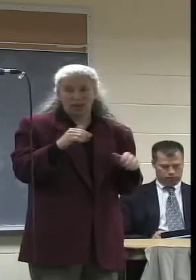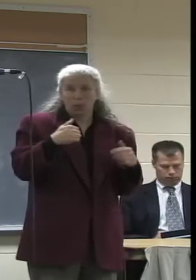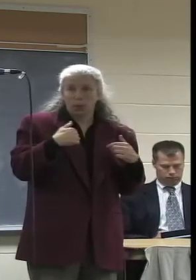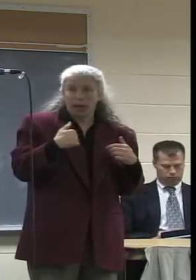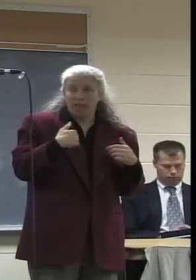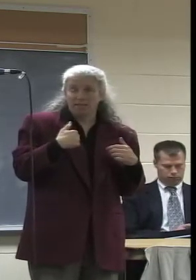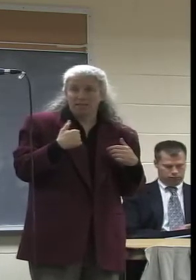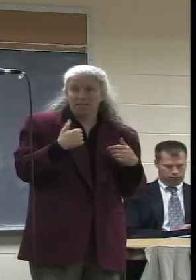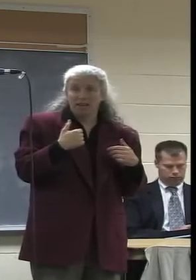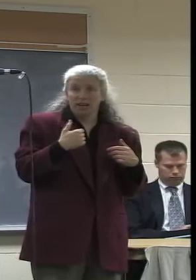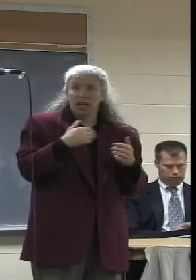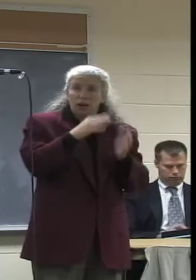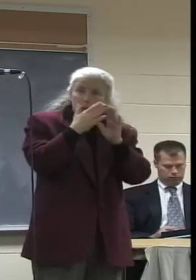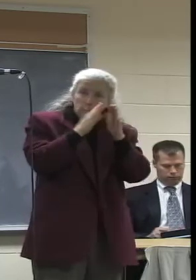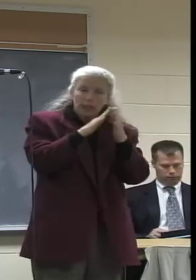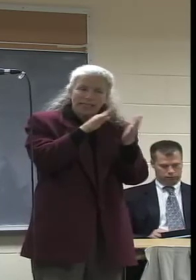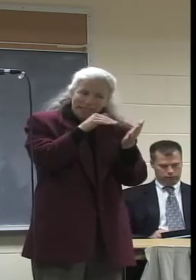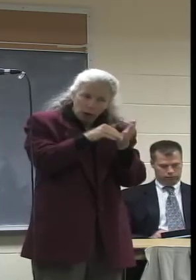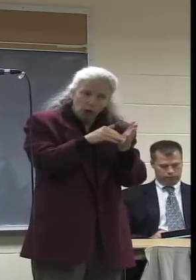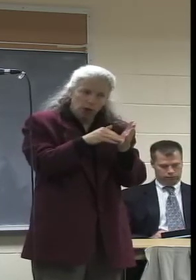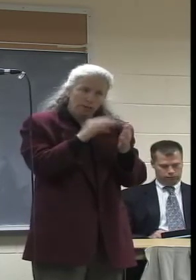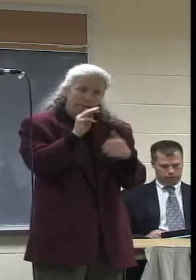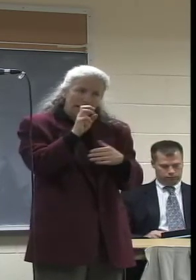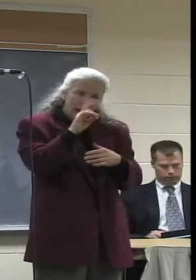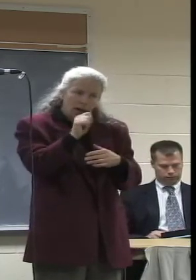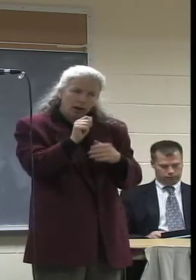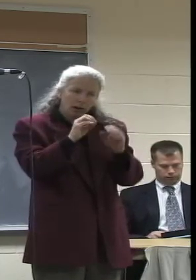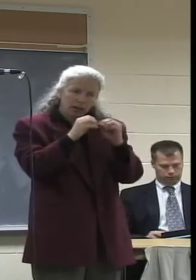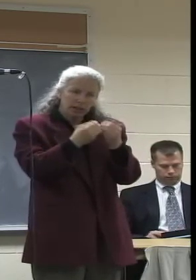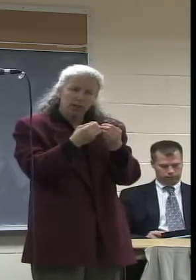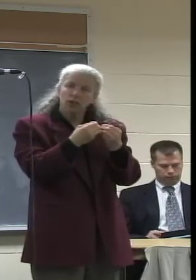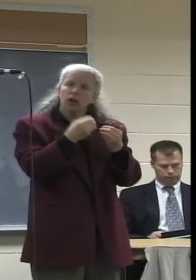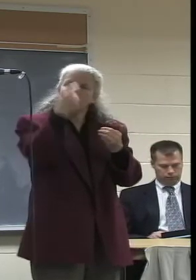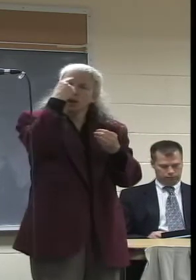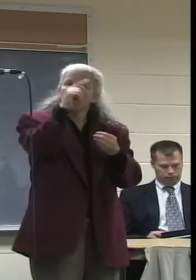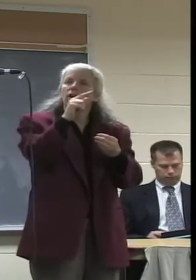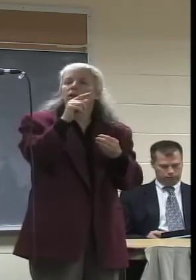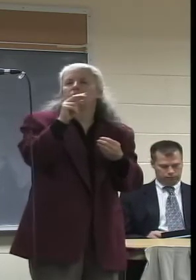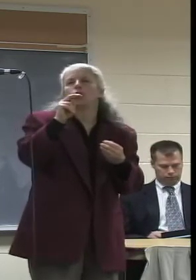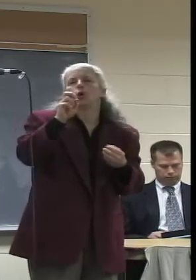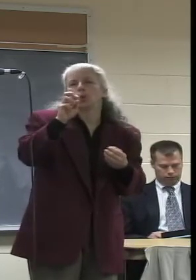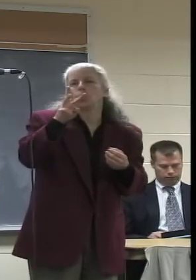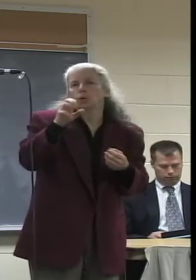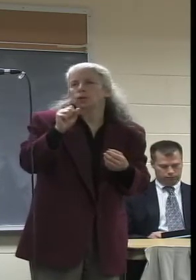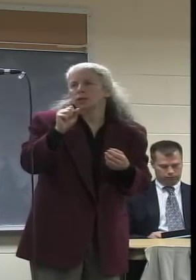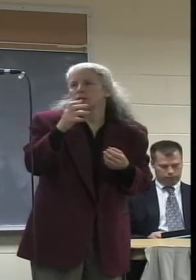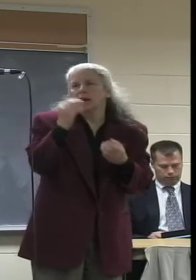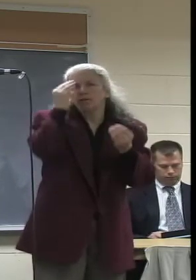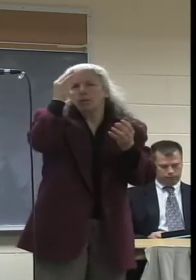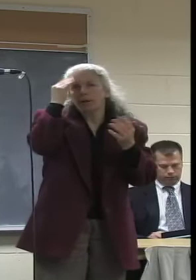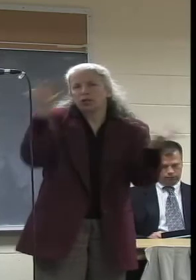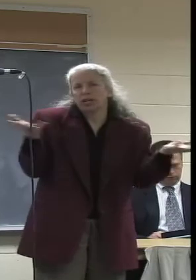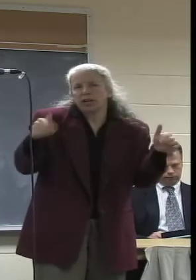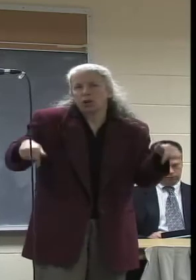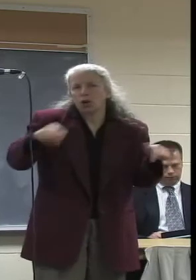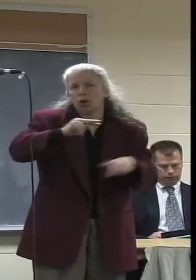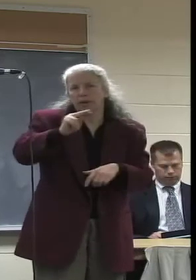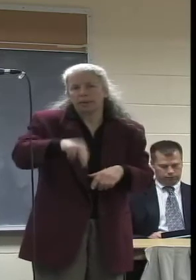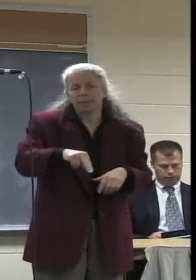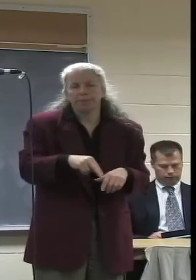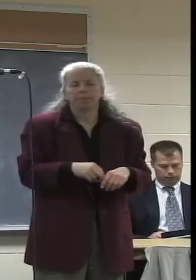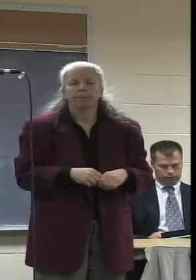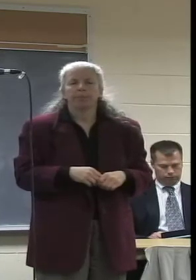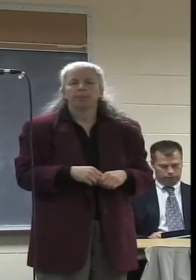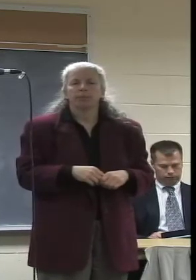-centered media organization contributing to the news and information available in the area. In our increasingly consolidated,